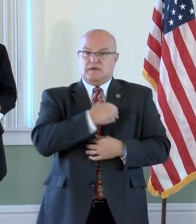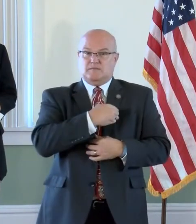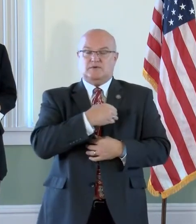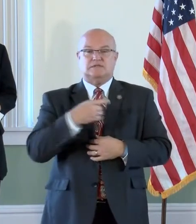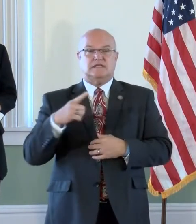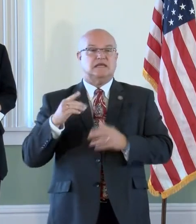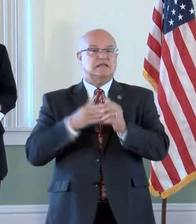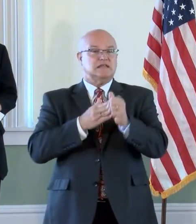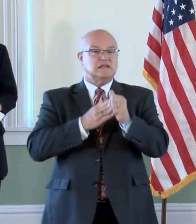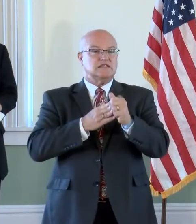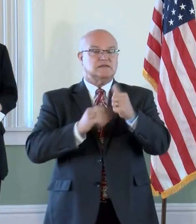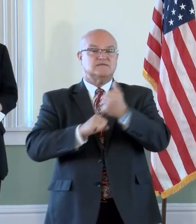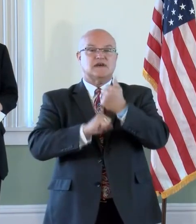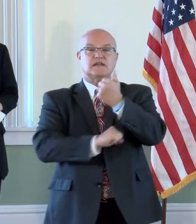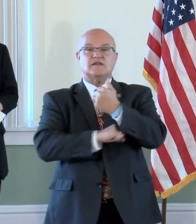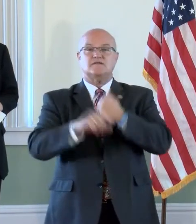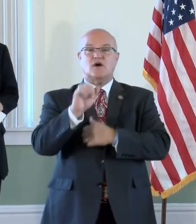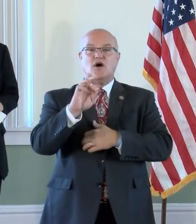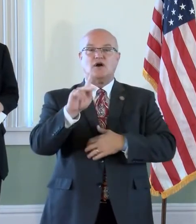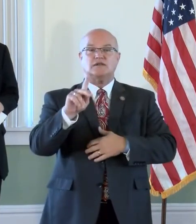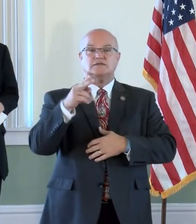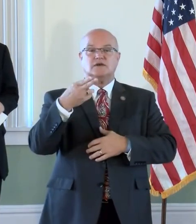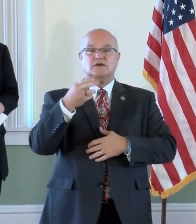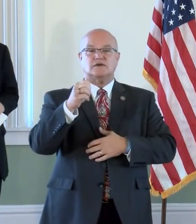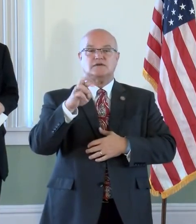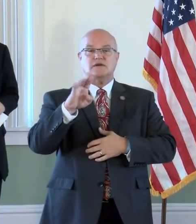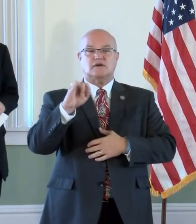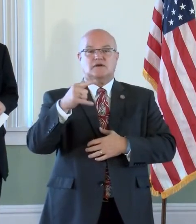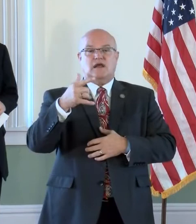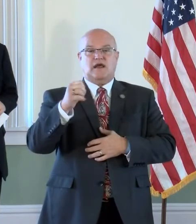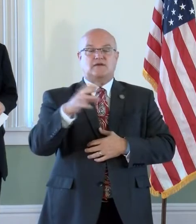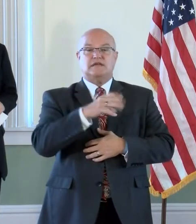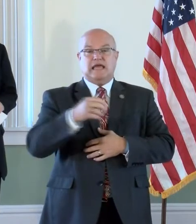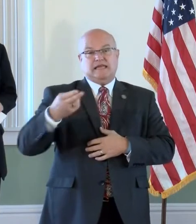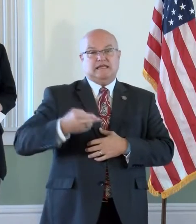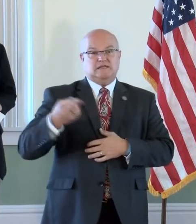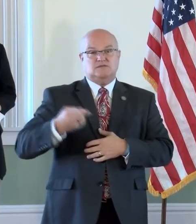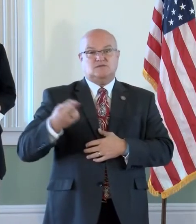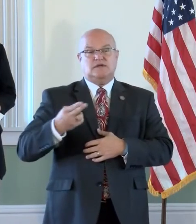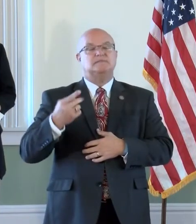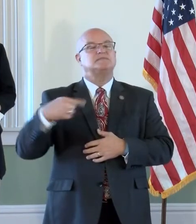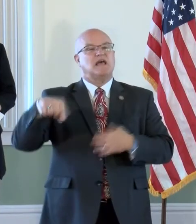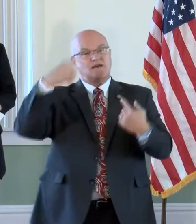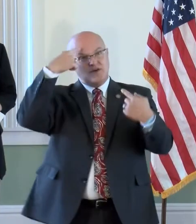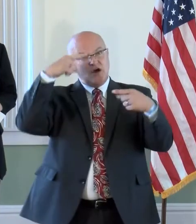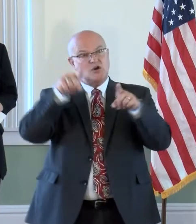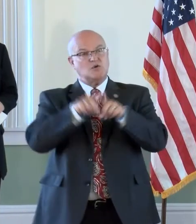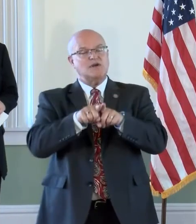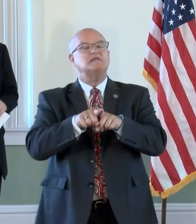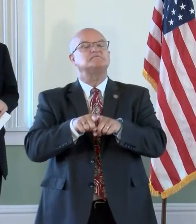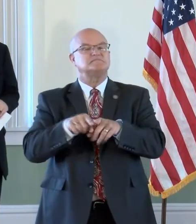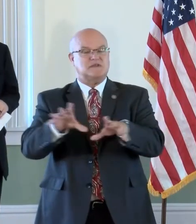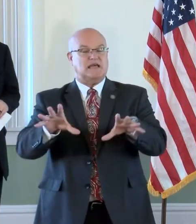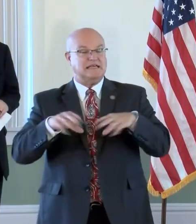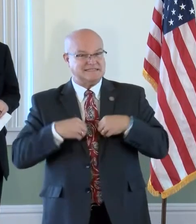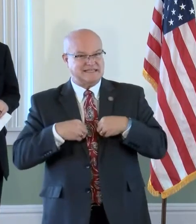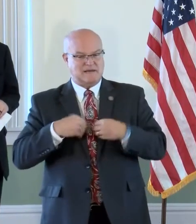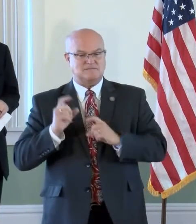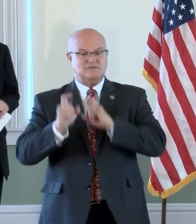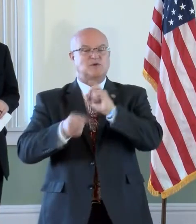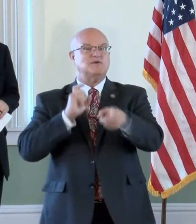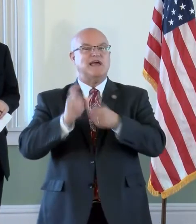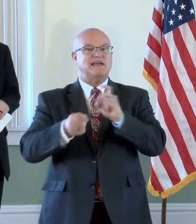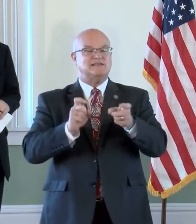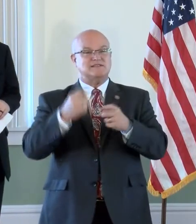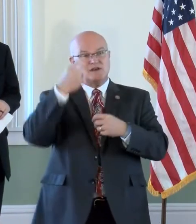leadership of the Foundation for Arkansas Heritage and History, they have agreed to accept donations and